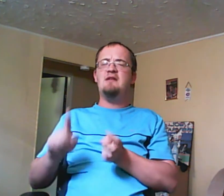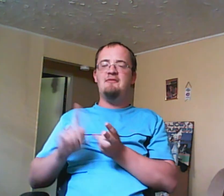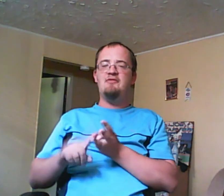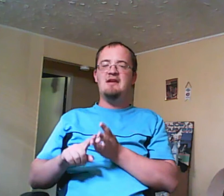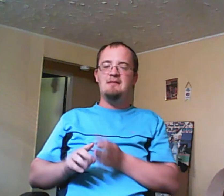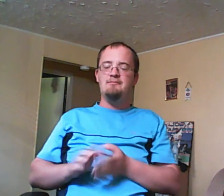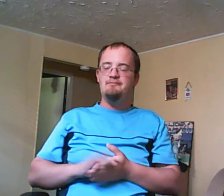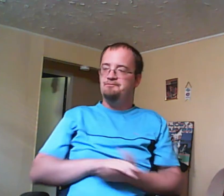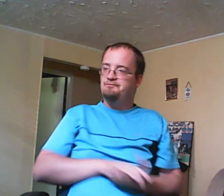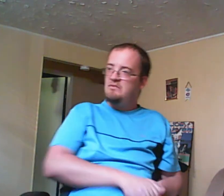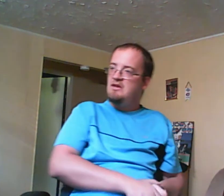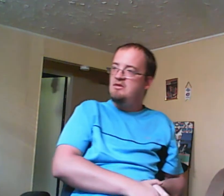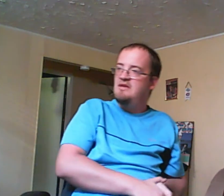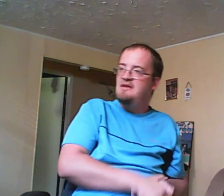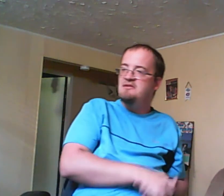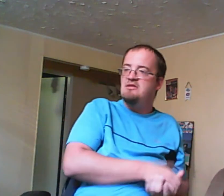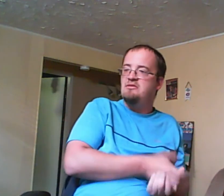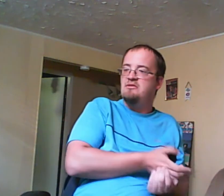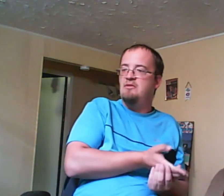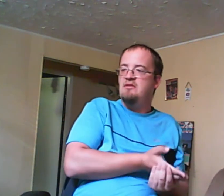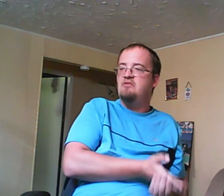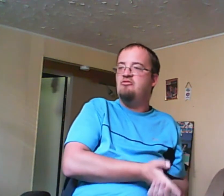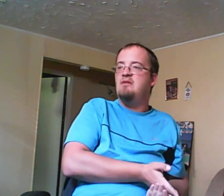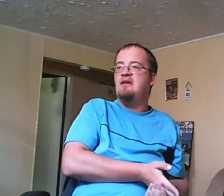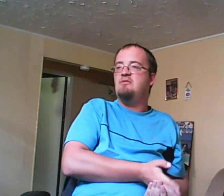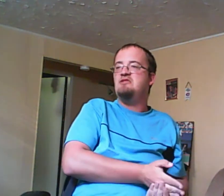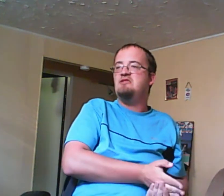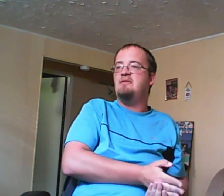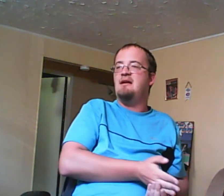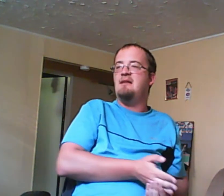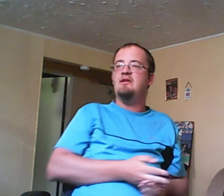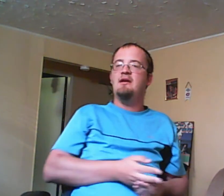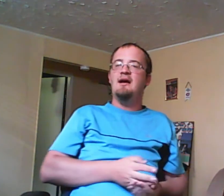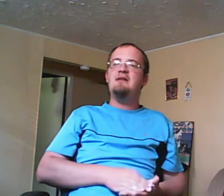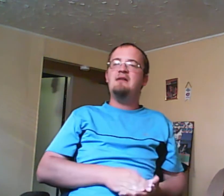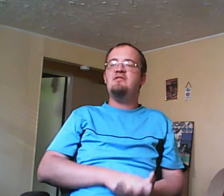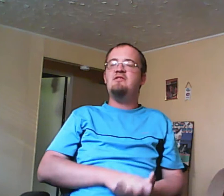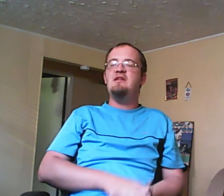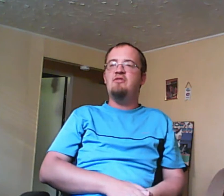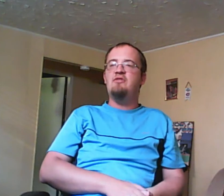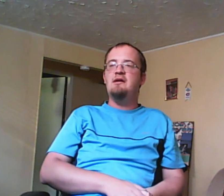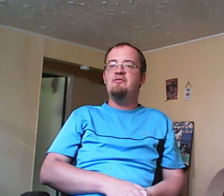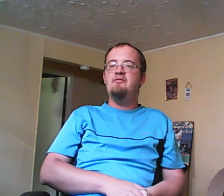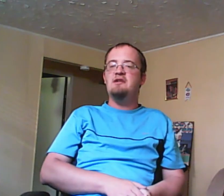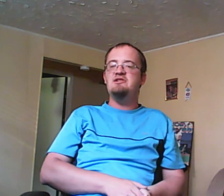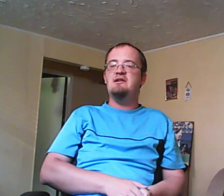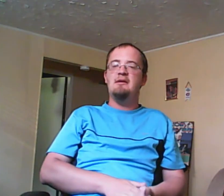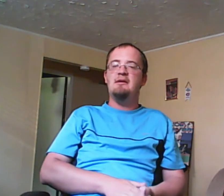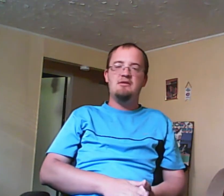forgetting, Sig just wants to destroy Maya's relationship with that guy. I compare Sig to Veronica from the Archie comics and I have to